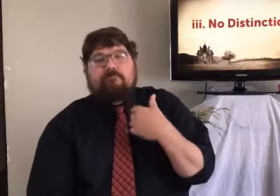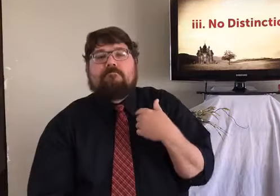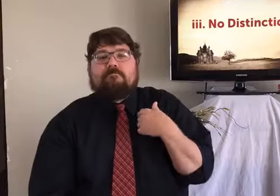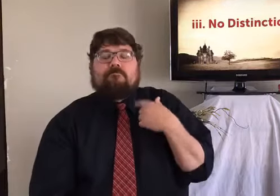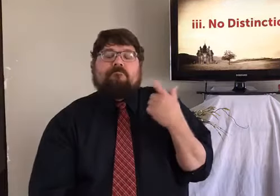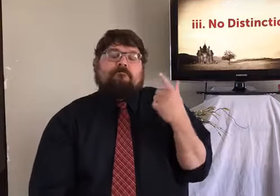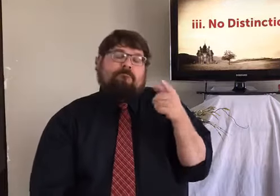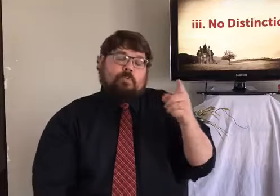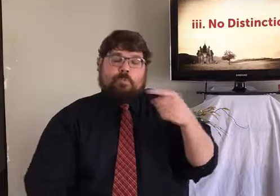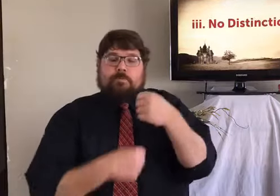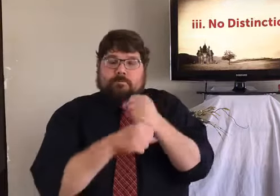gracious.